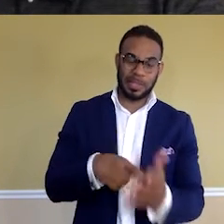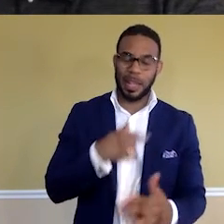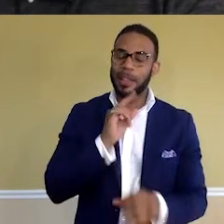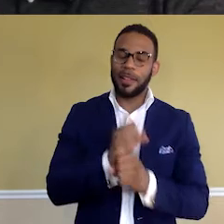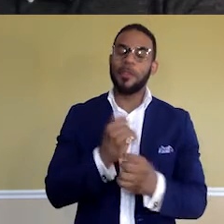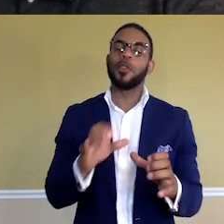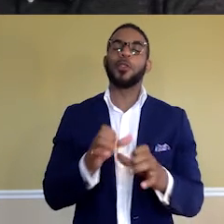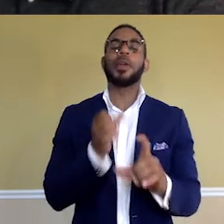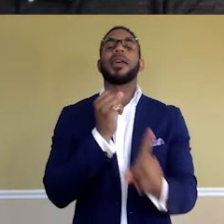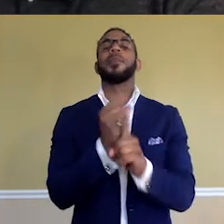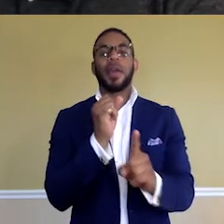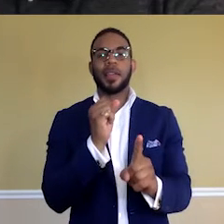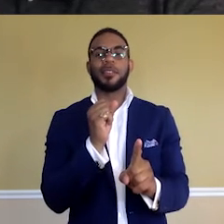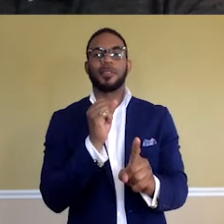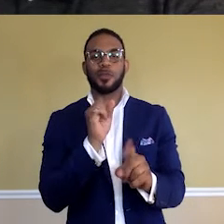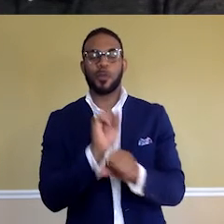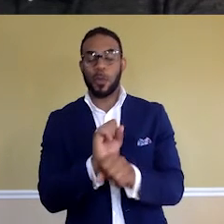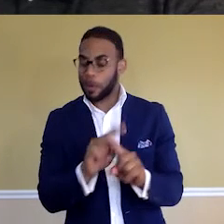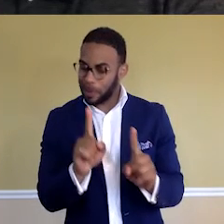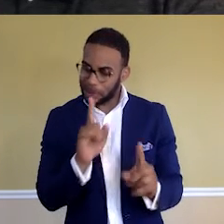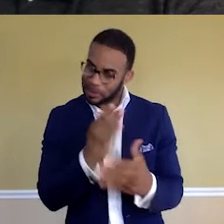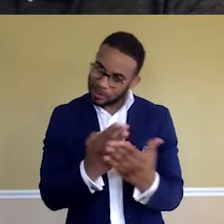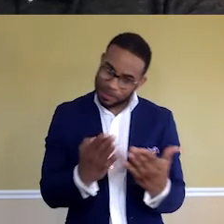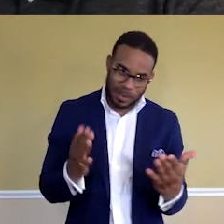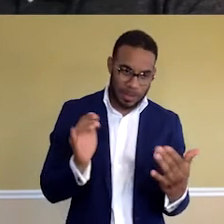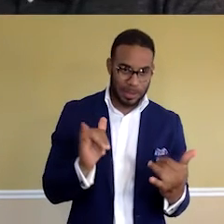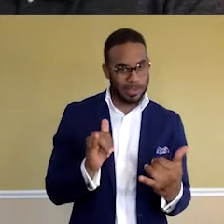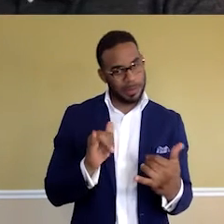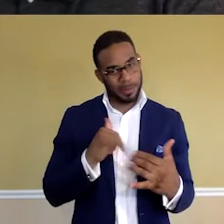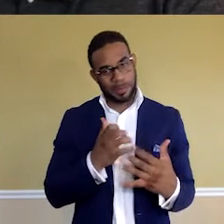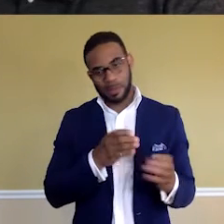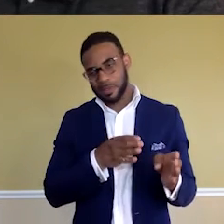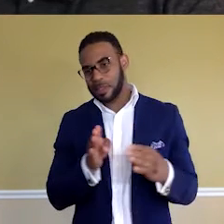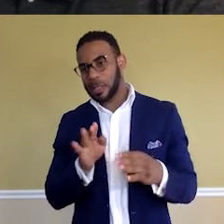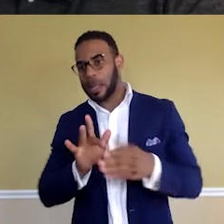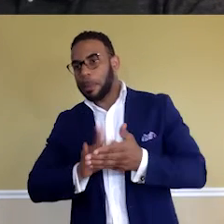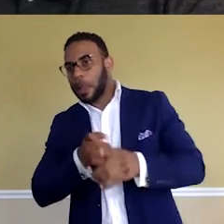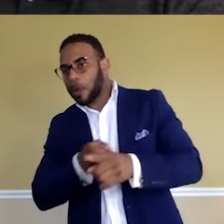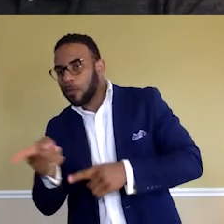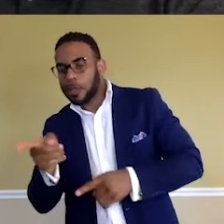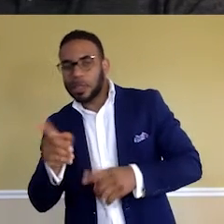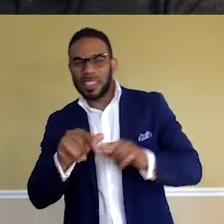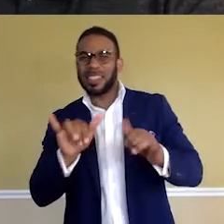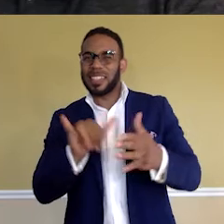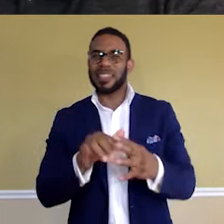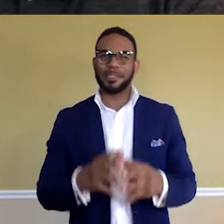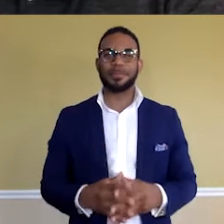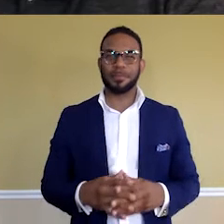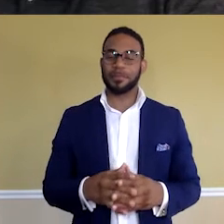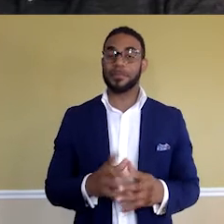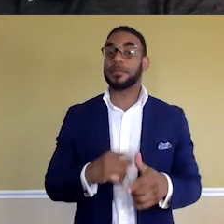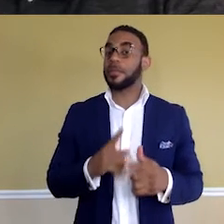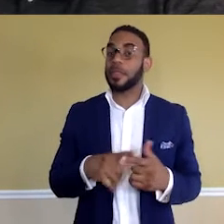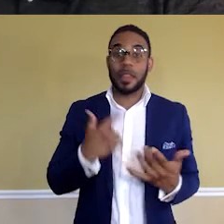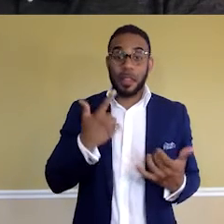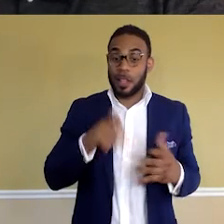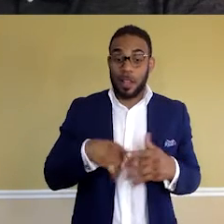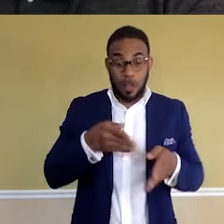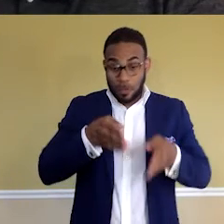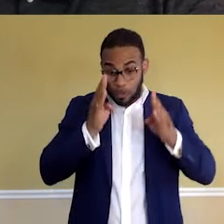impactful work. But there are some things that prevent me from going into, like, the medical field and things like that. And then I just started paying attention to the world around